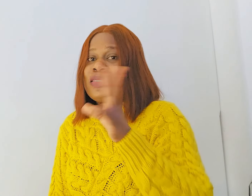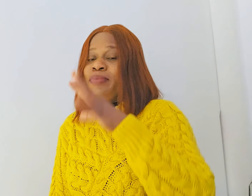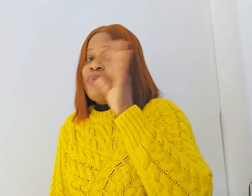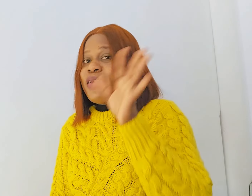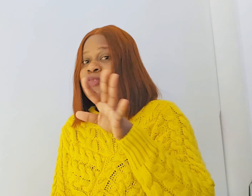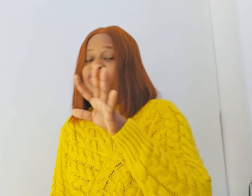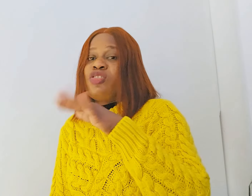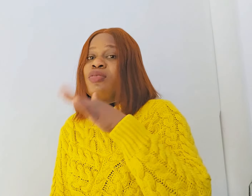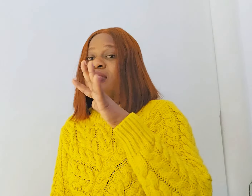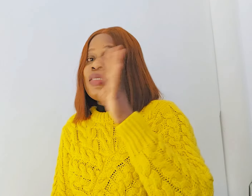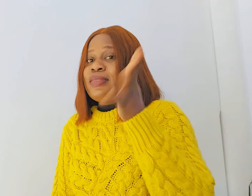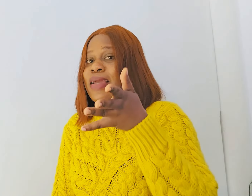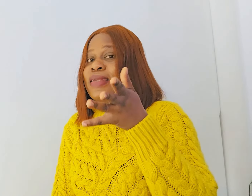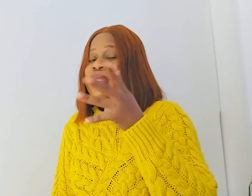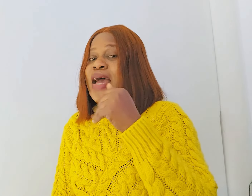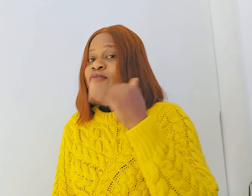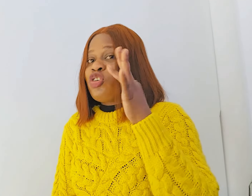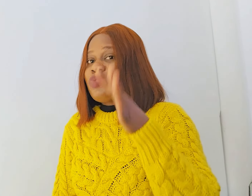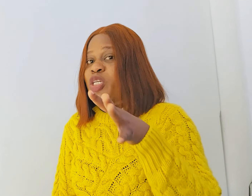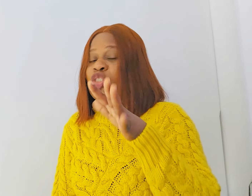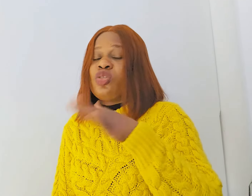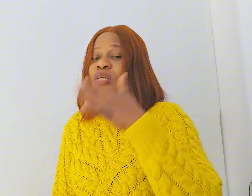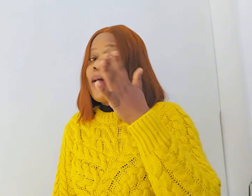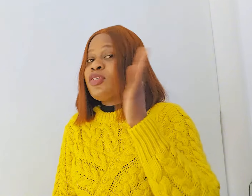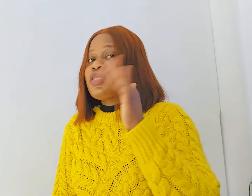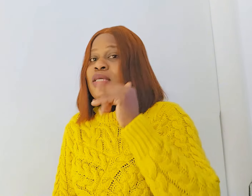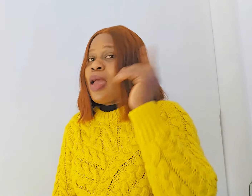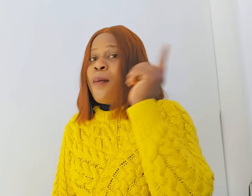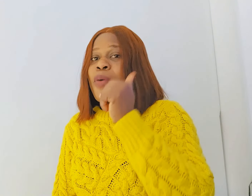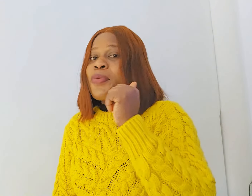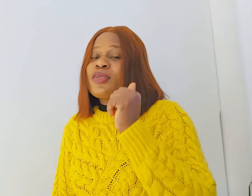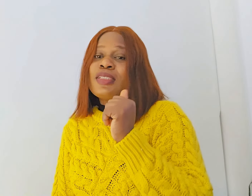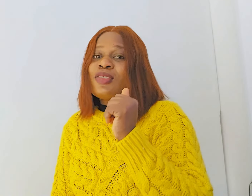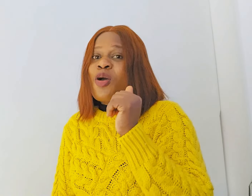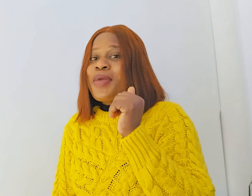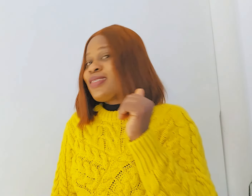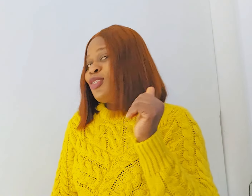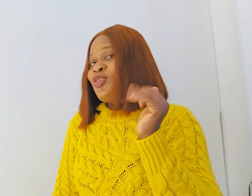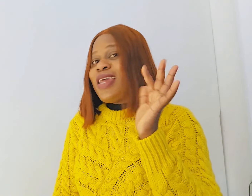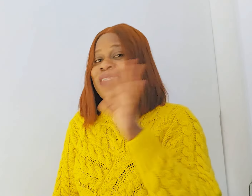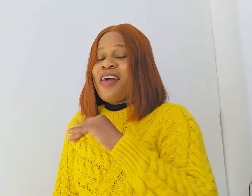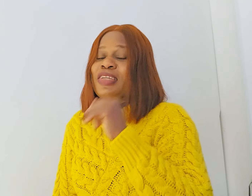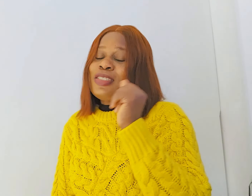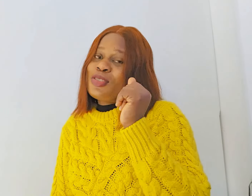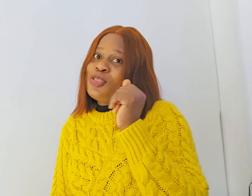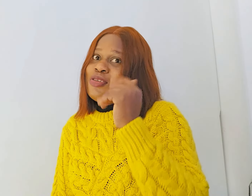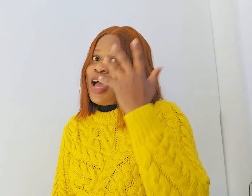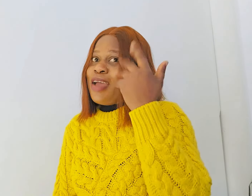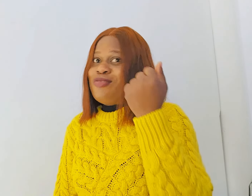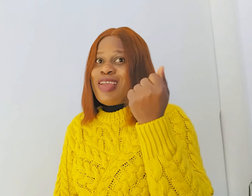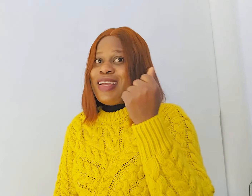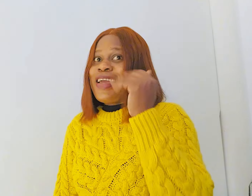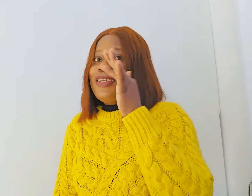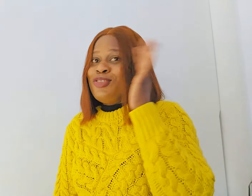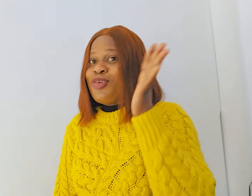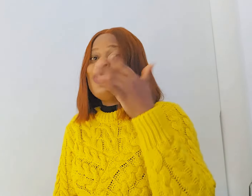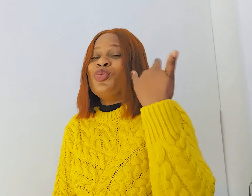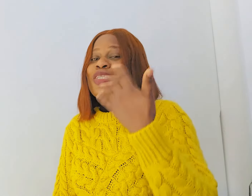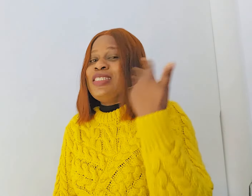penetration technique that i've just made sure you can just pop it on the comment section let's have a discussion how you like enjoy which one is